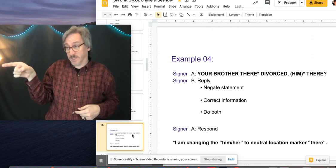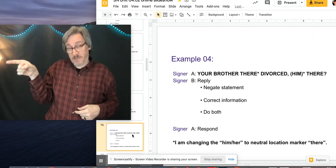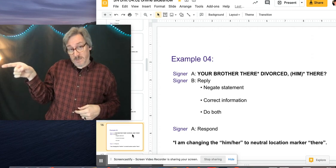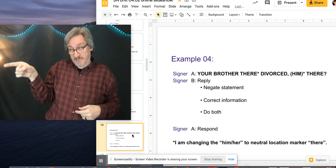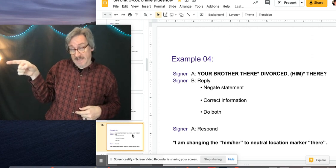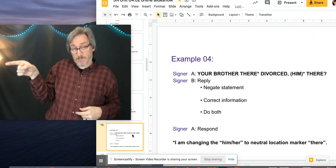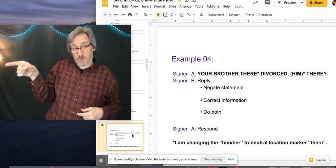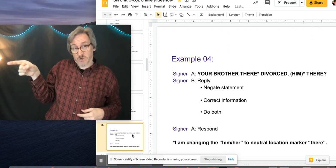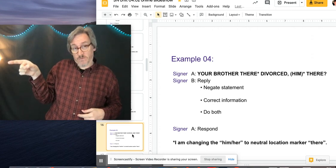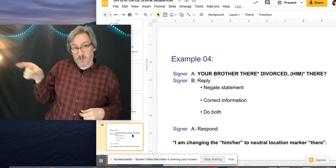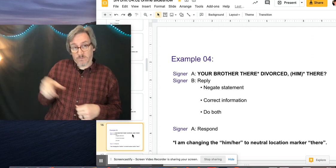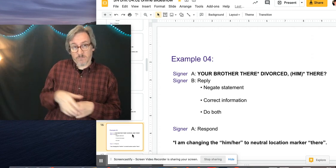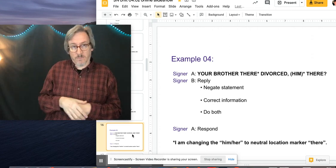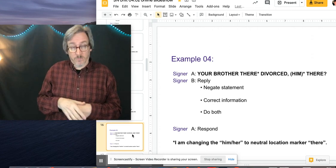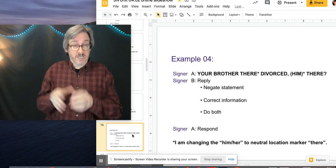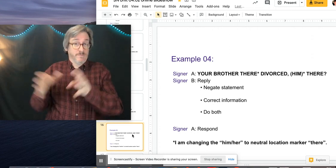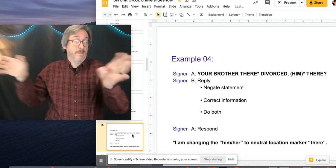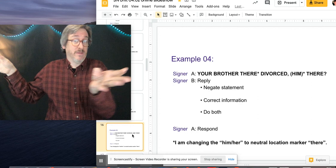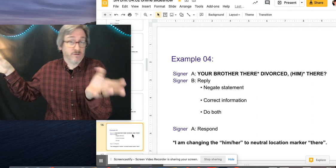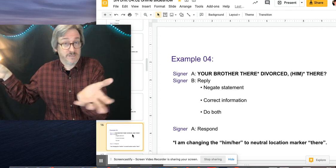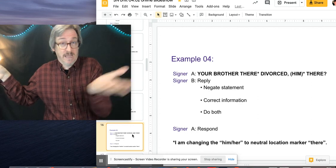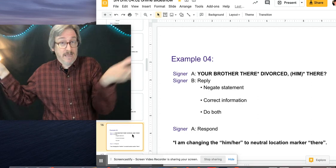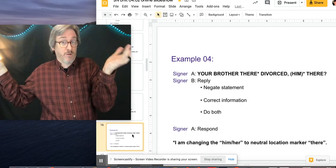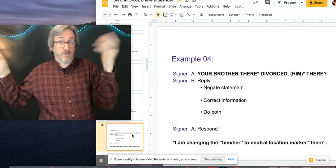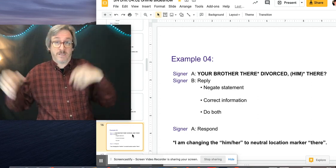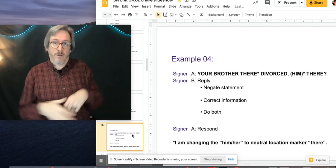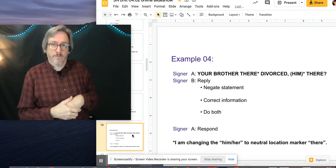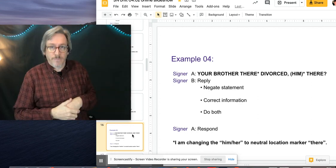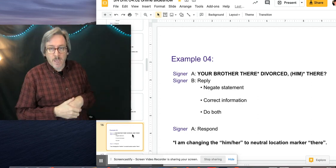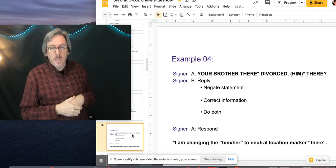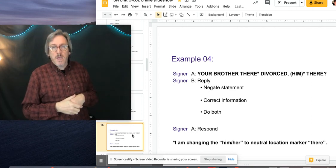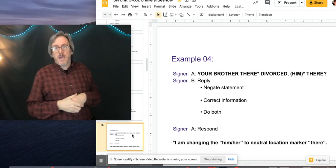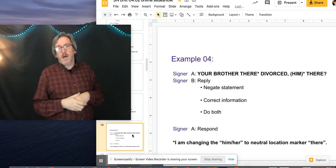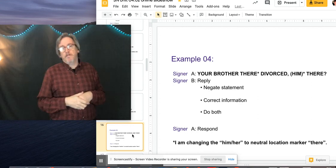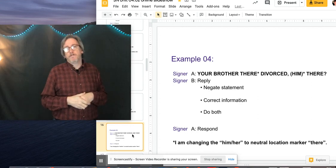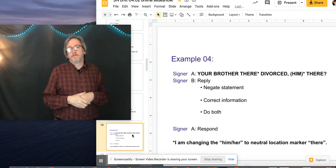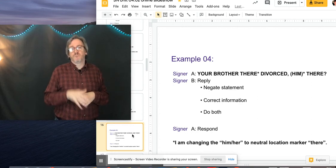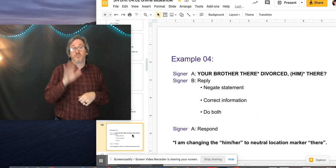reinforcing that it's that person over there because maybe there's eight brothers. don't know.